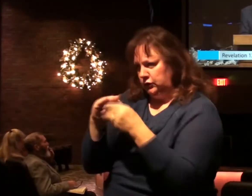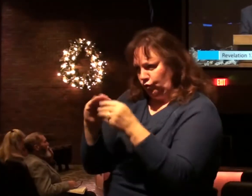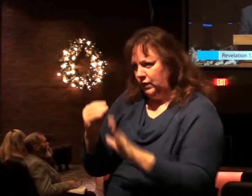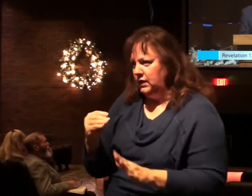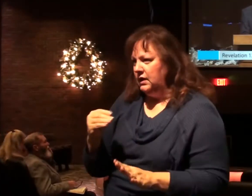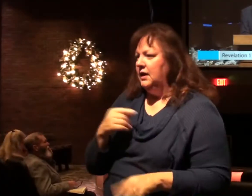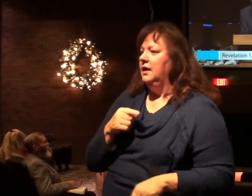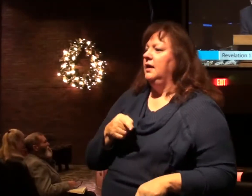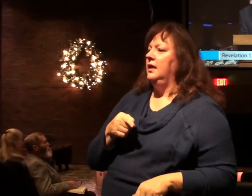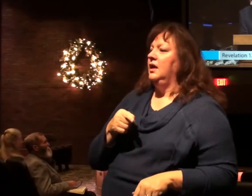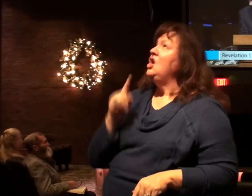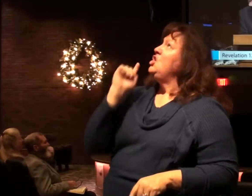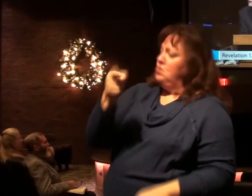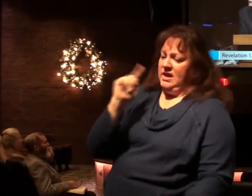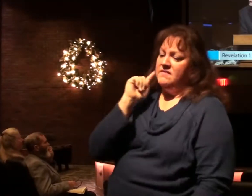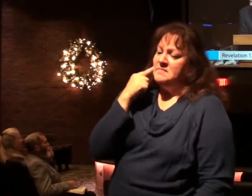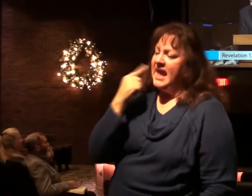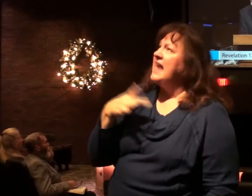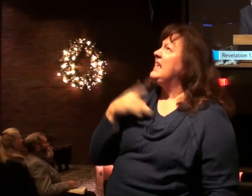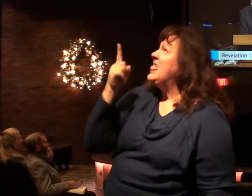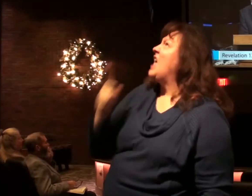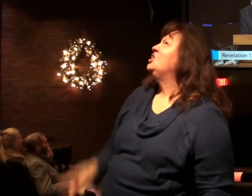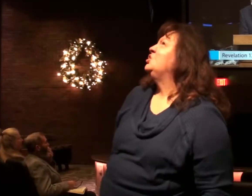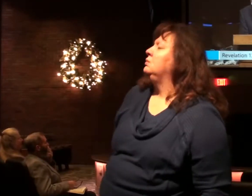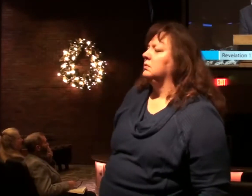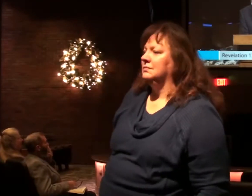You give Job candy so he likes you.